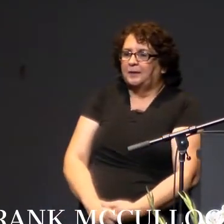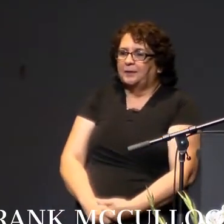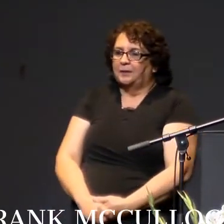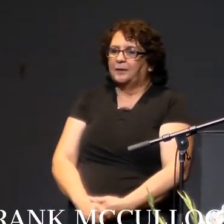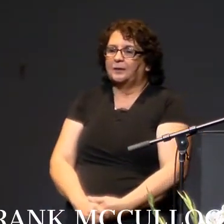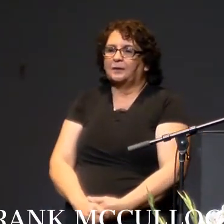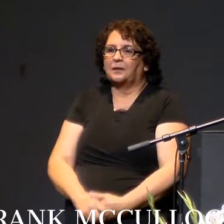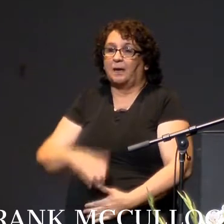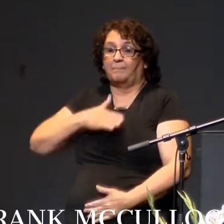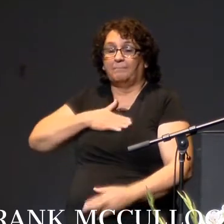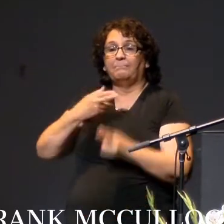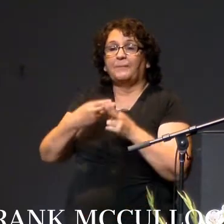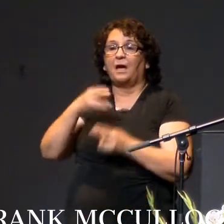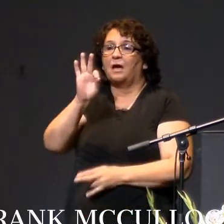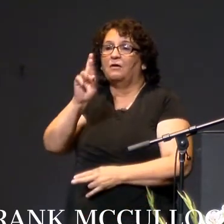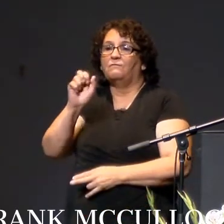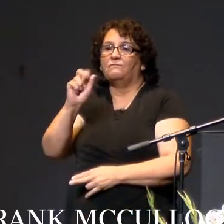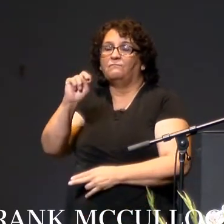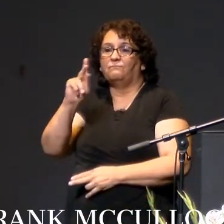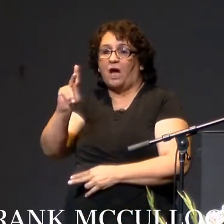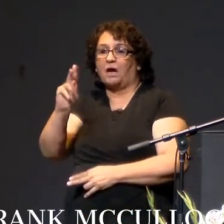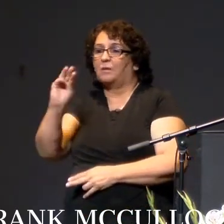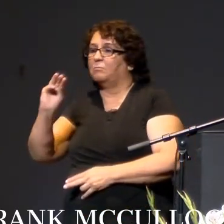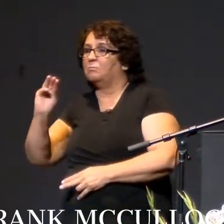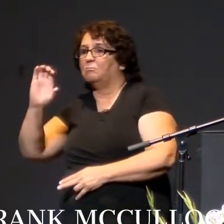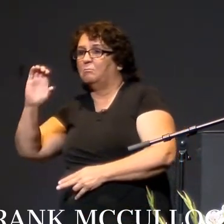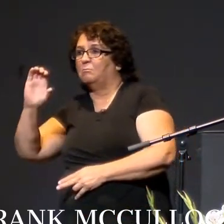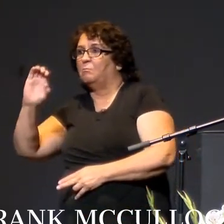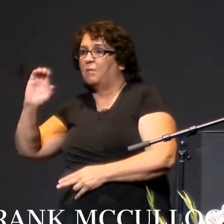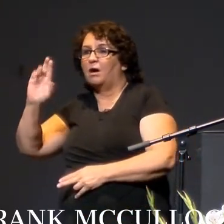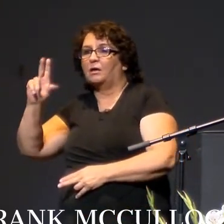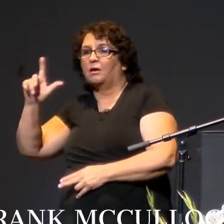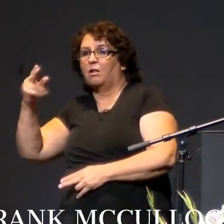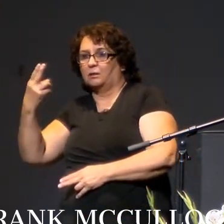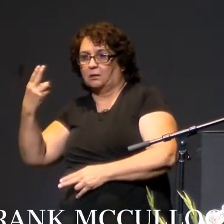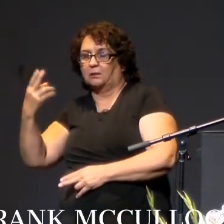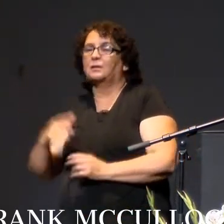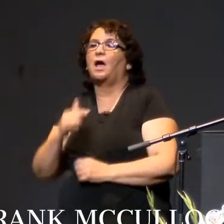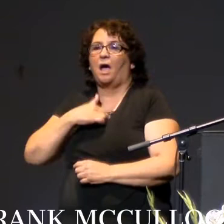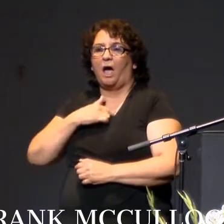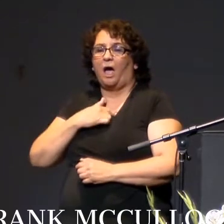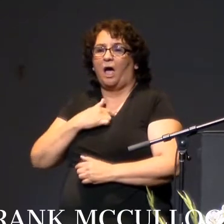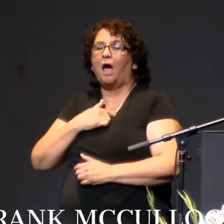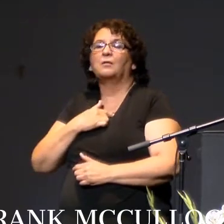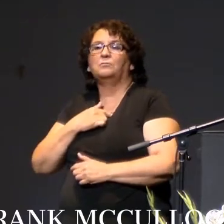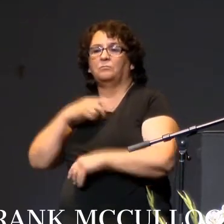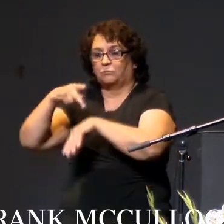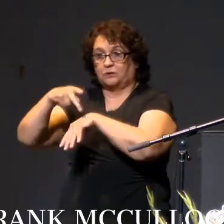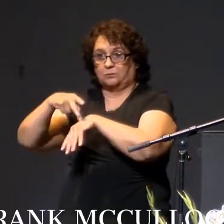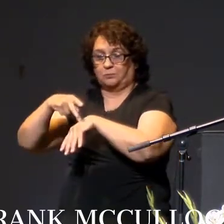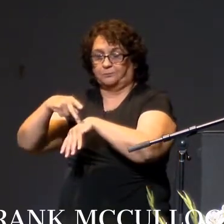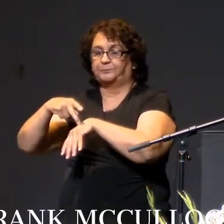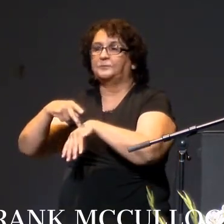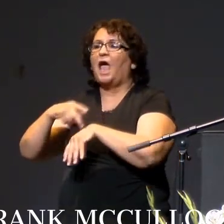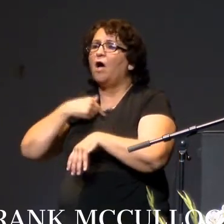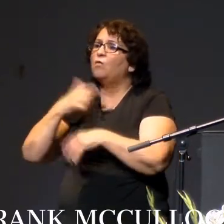My name is Frank McCulloch and I am the Executive Director Principal of Amy Beale High School. First, want to congratulate all of